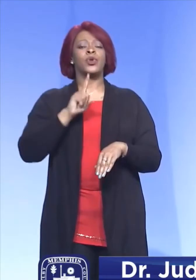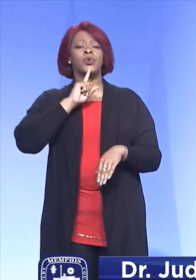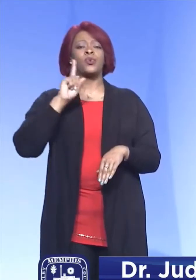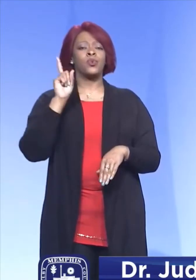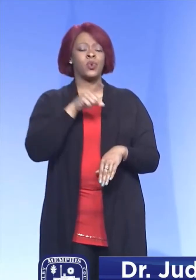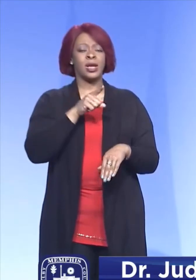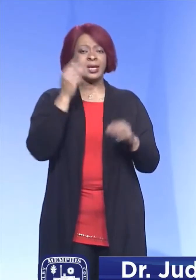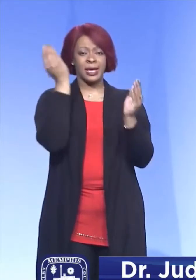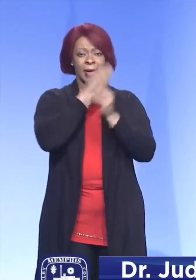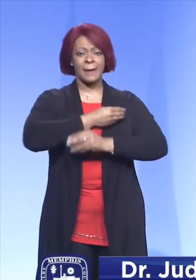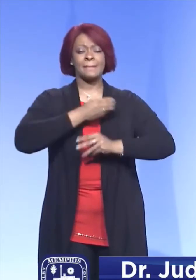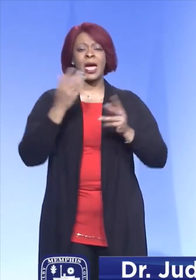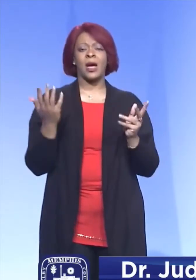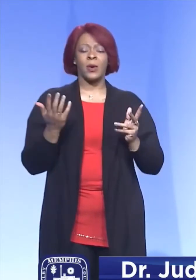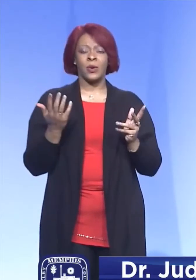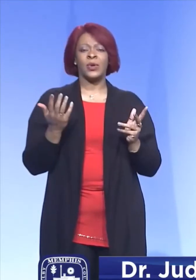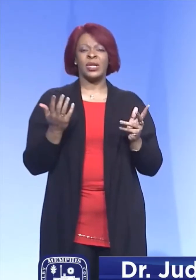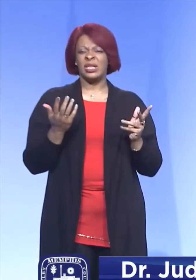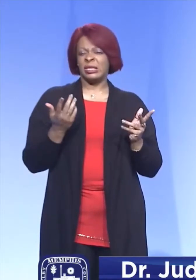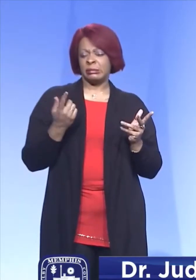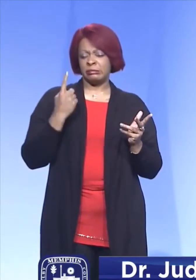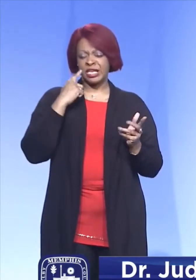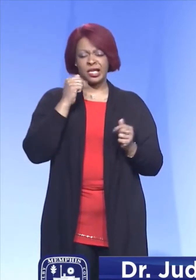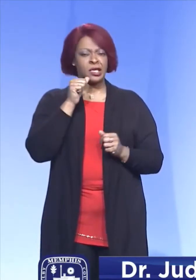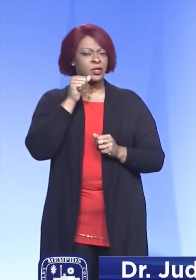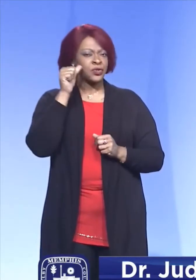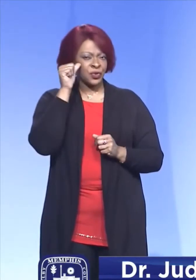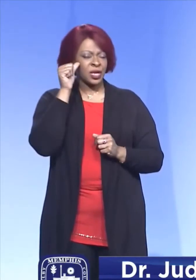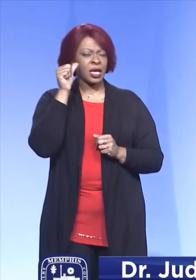out, I believe it was yesterday.